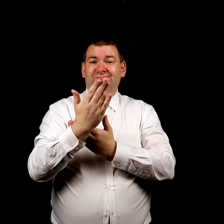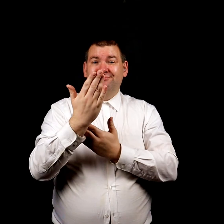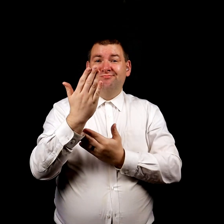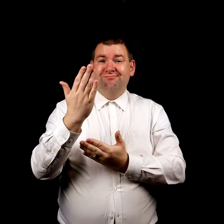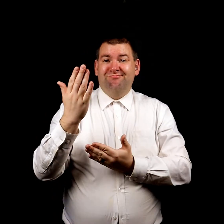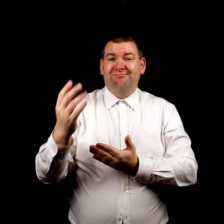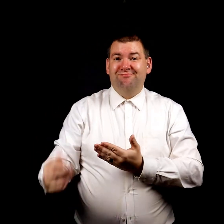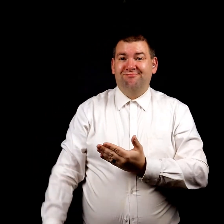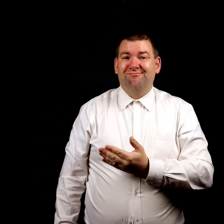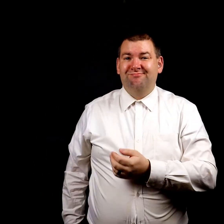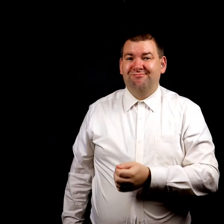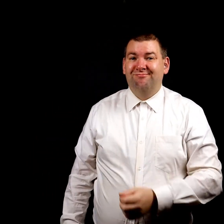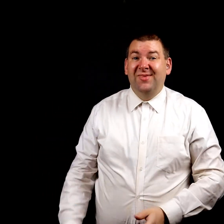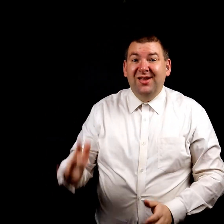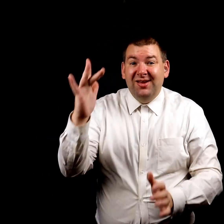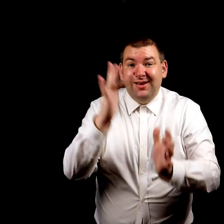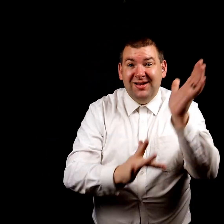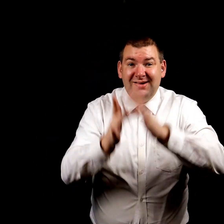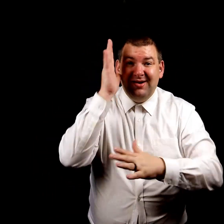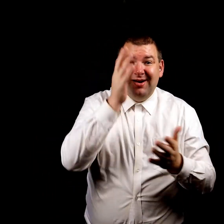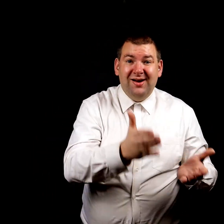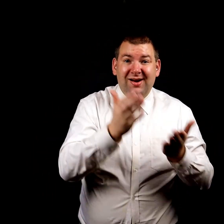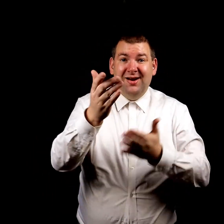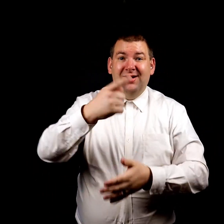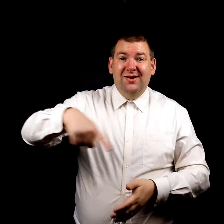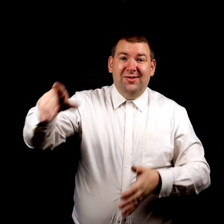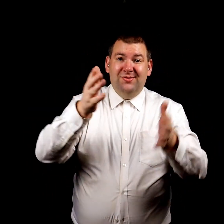He will carry you.